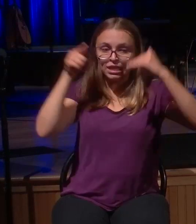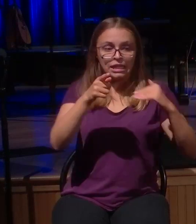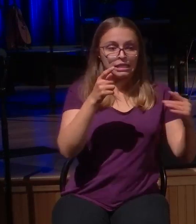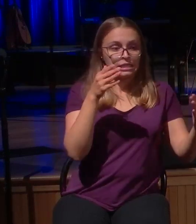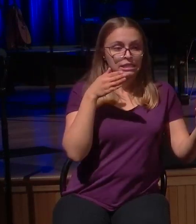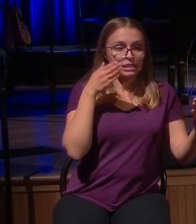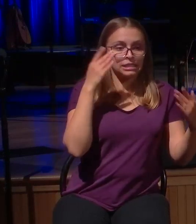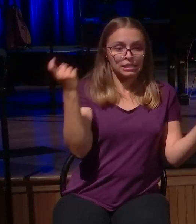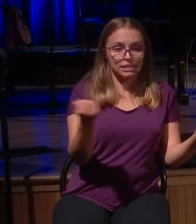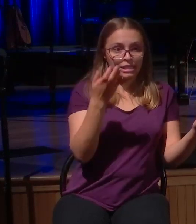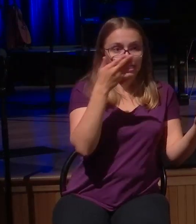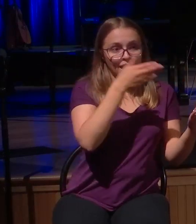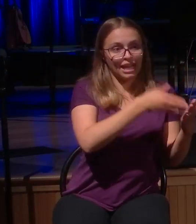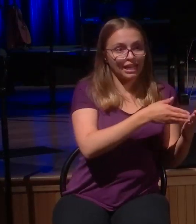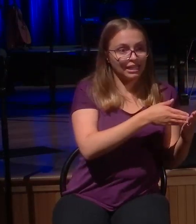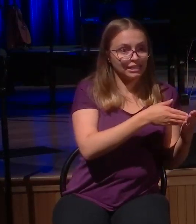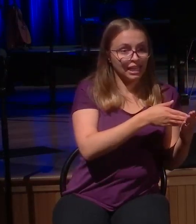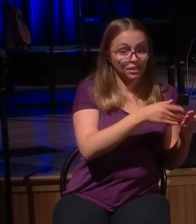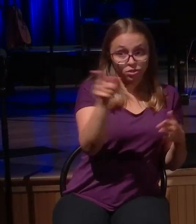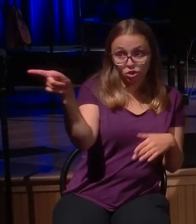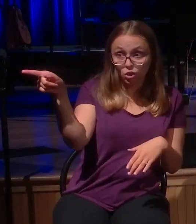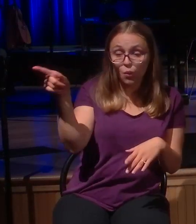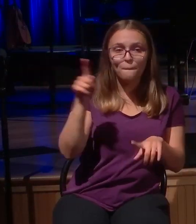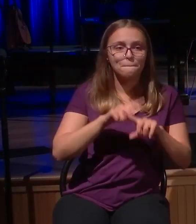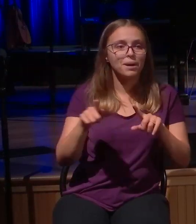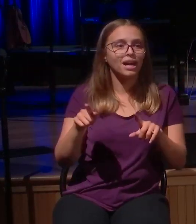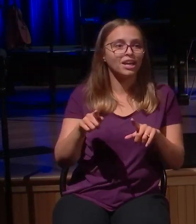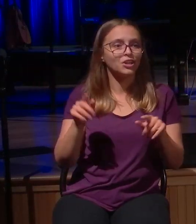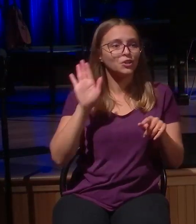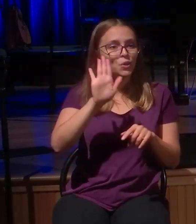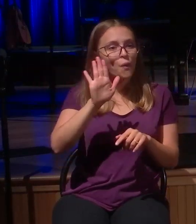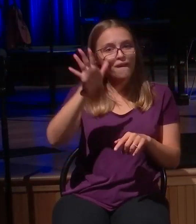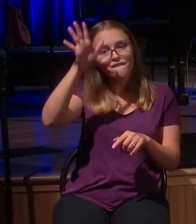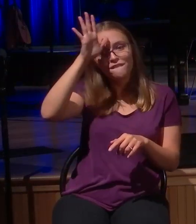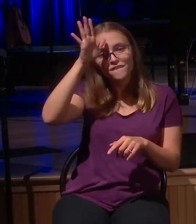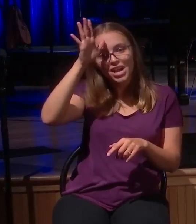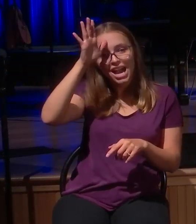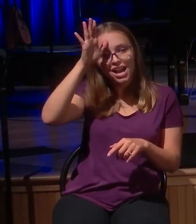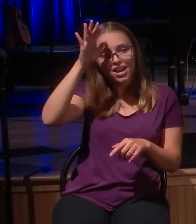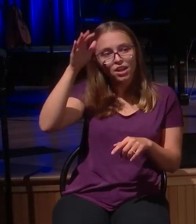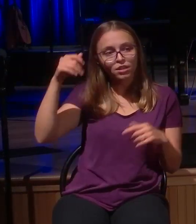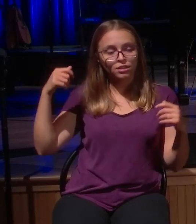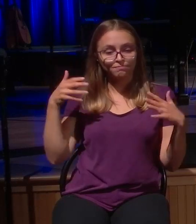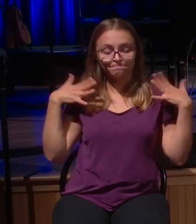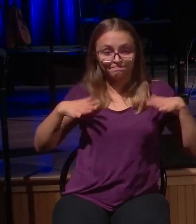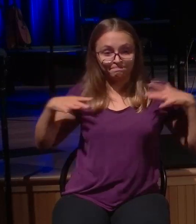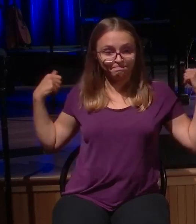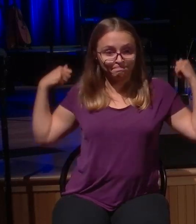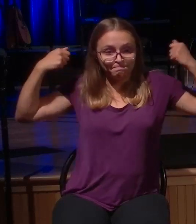a cloak around him. And the calf is killed and they're celebrating. There's great joy today. There's a party.